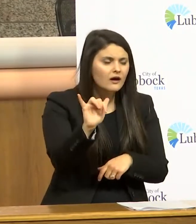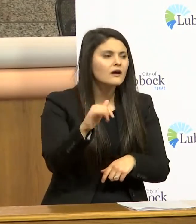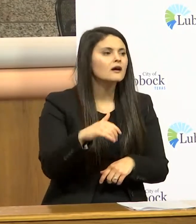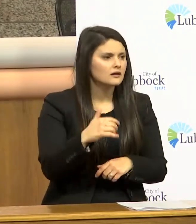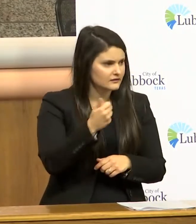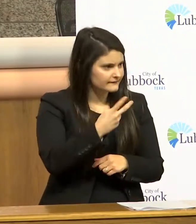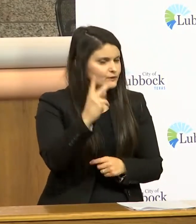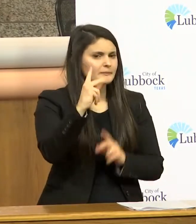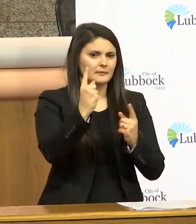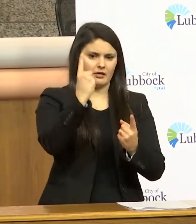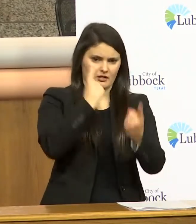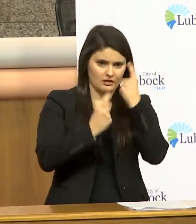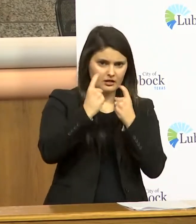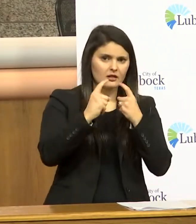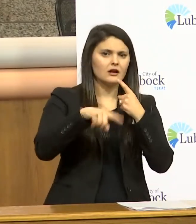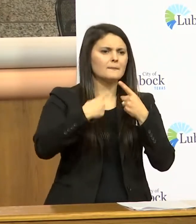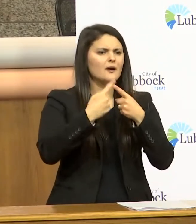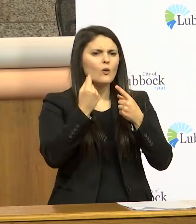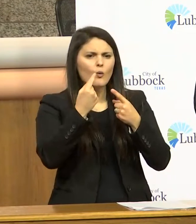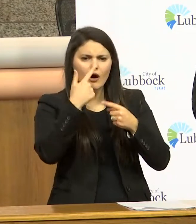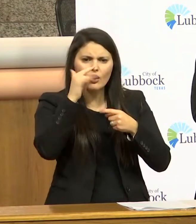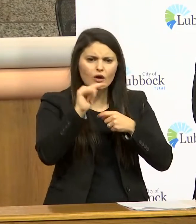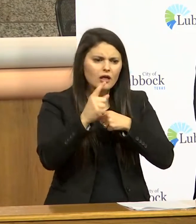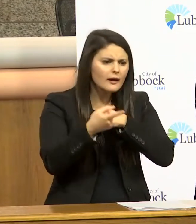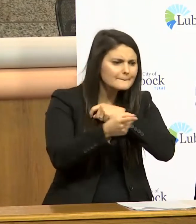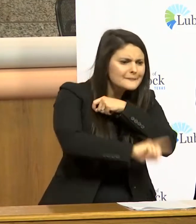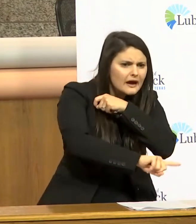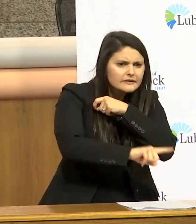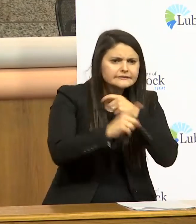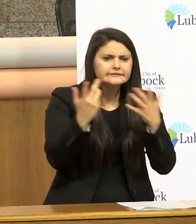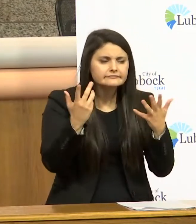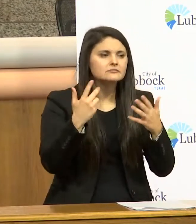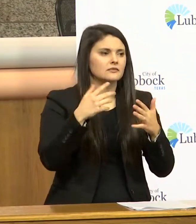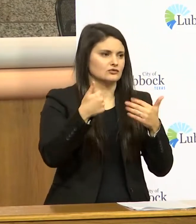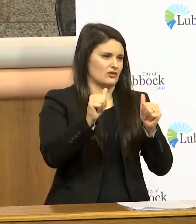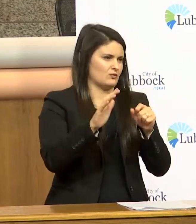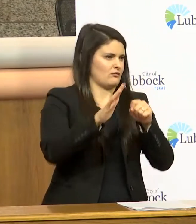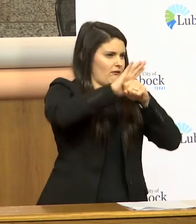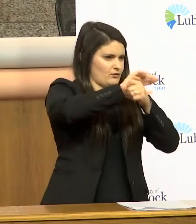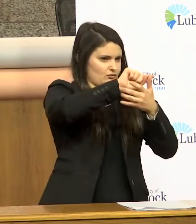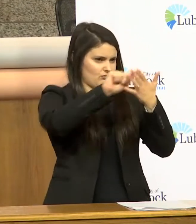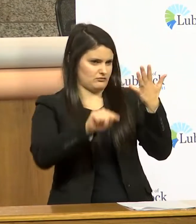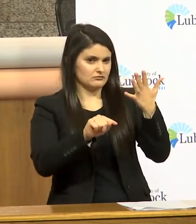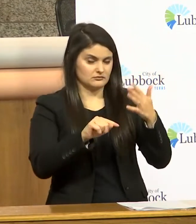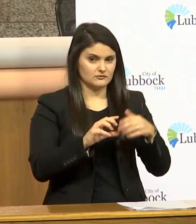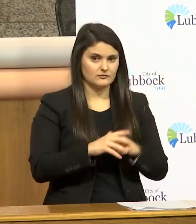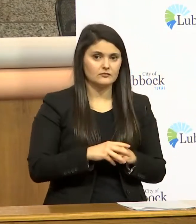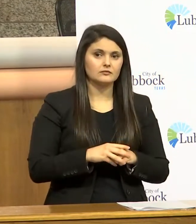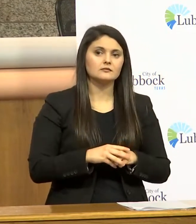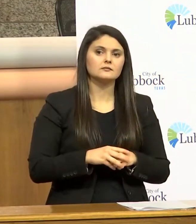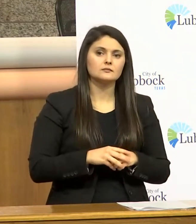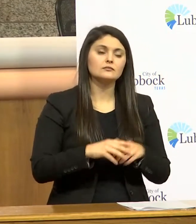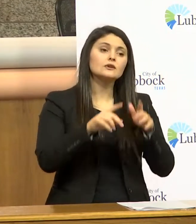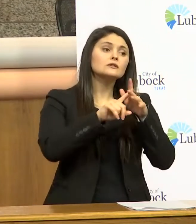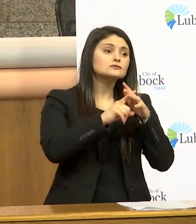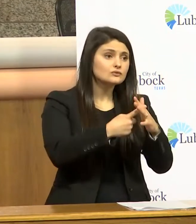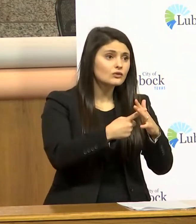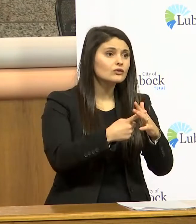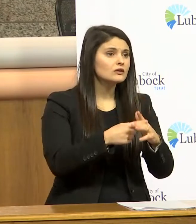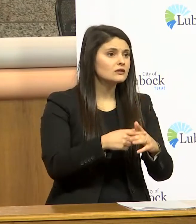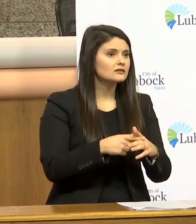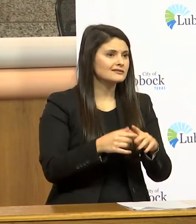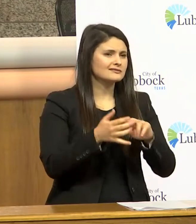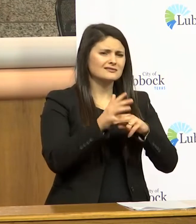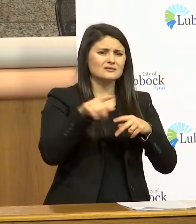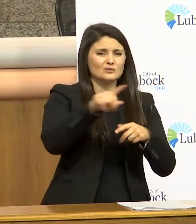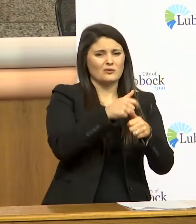we've had questions asked about penalties and all of that so i'm going to try to cover all of it but to begin it's just